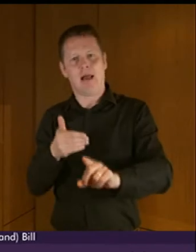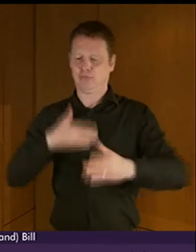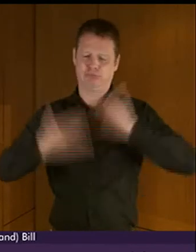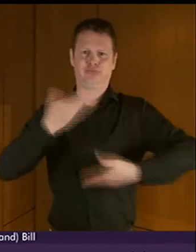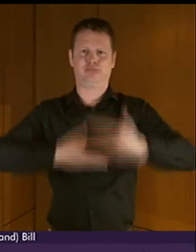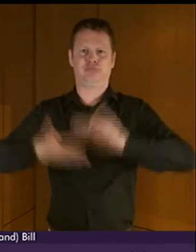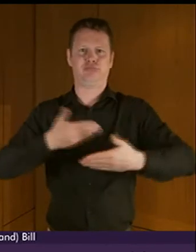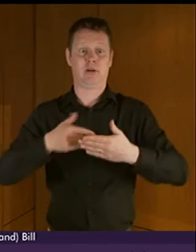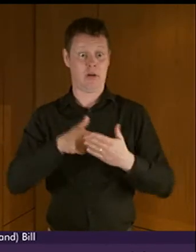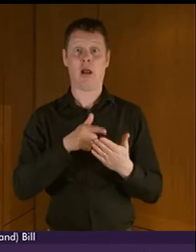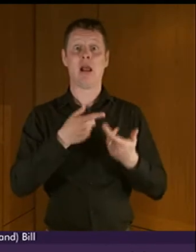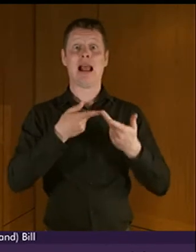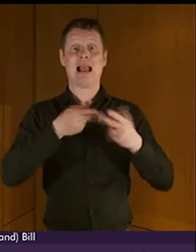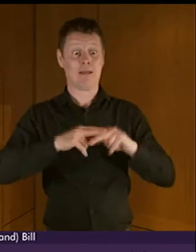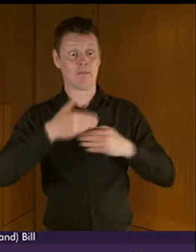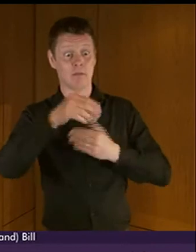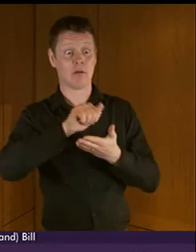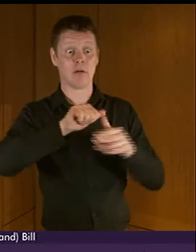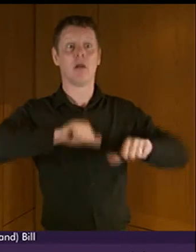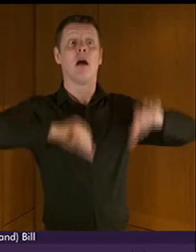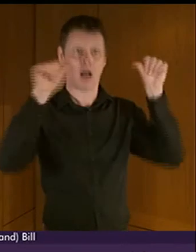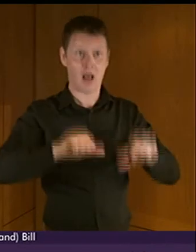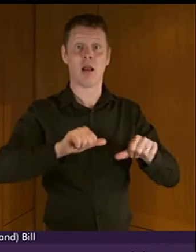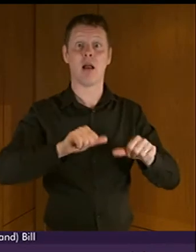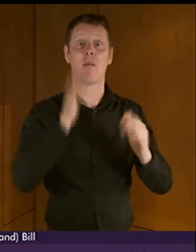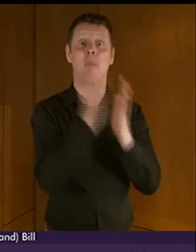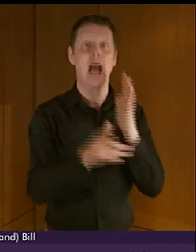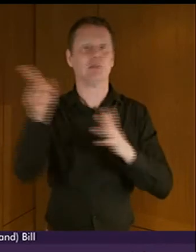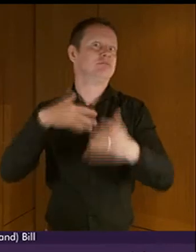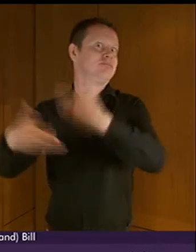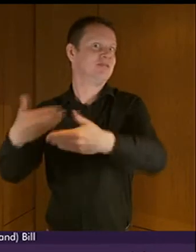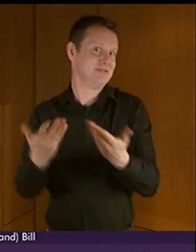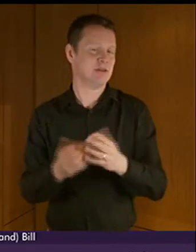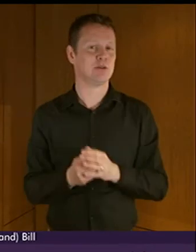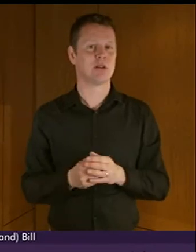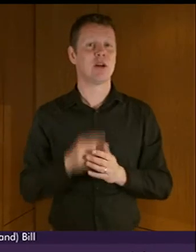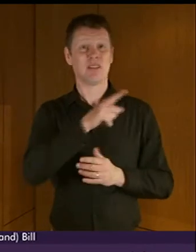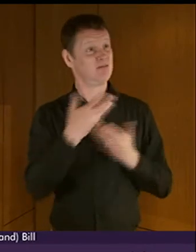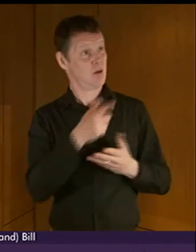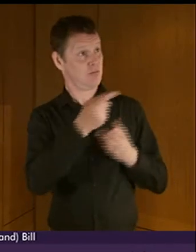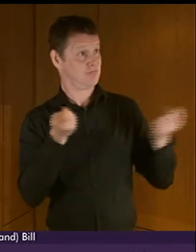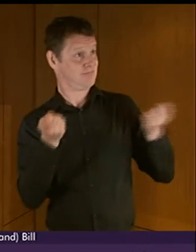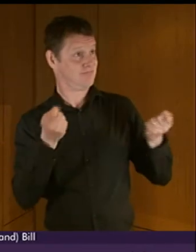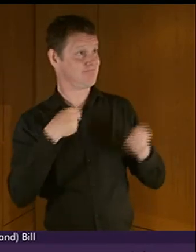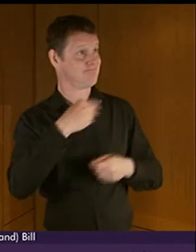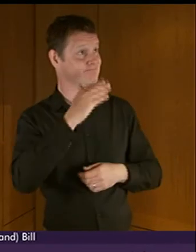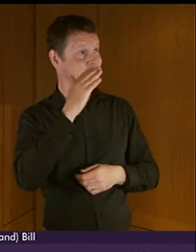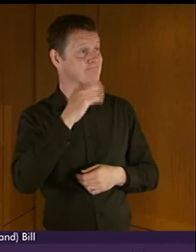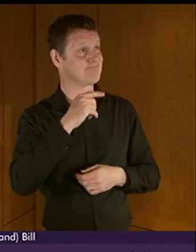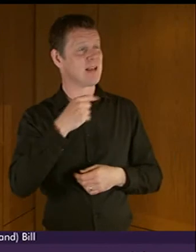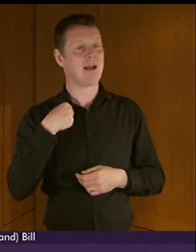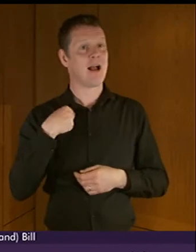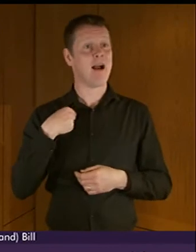of the bill I think we have had a